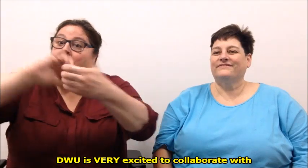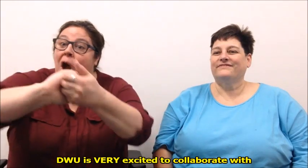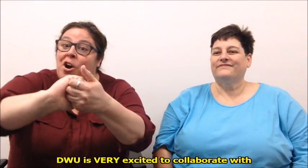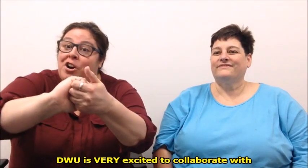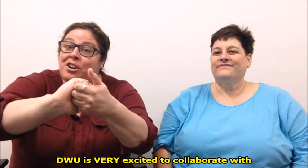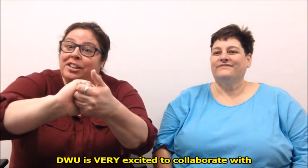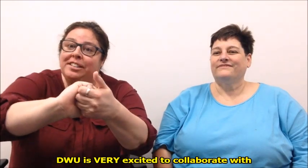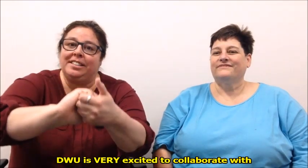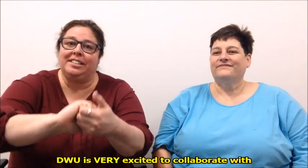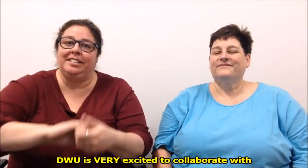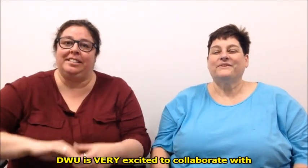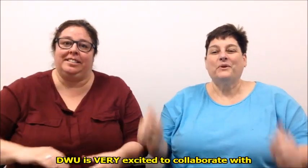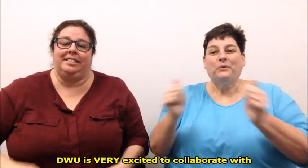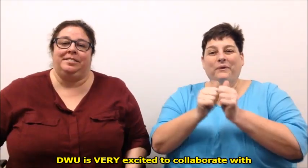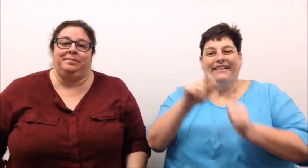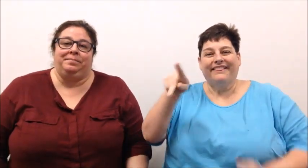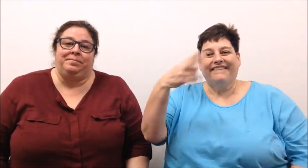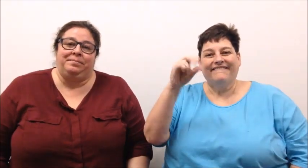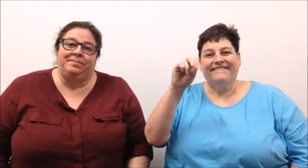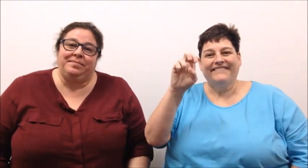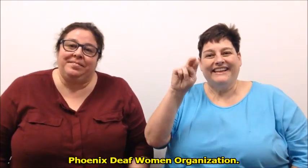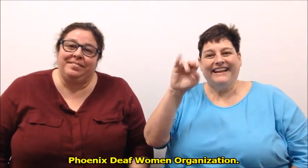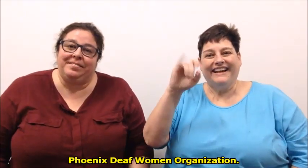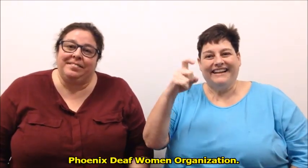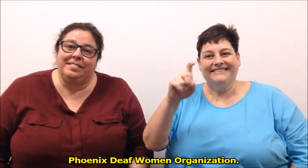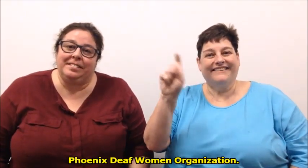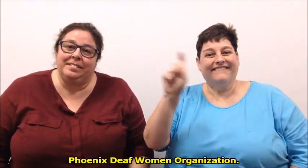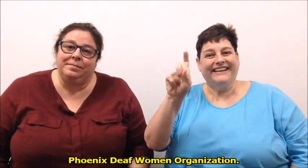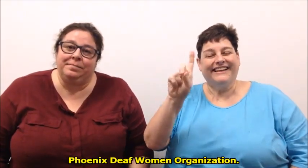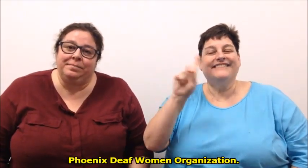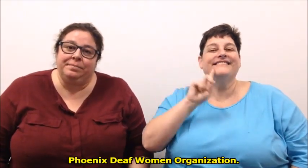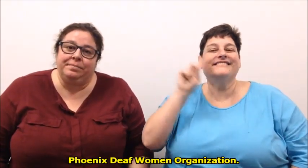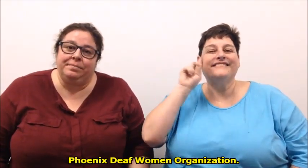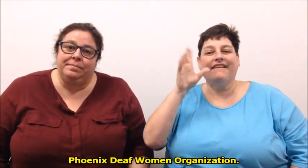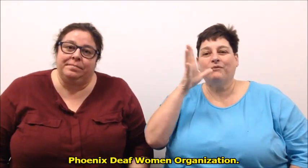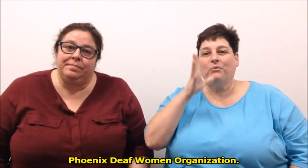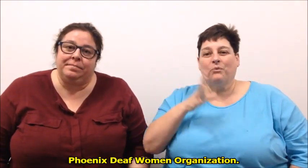excited to collaborate with Phoenix Deaf Women Organization.